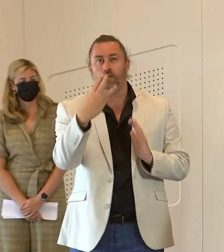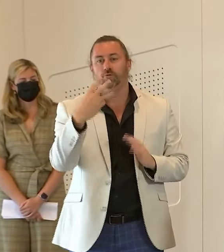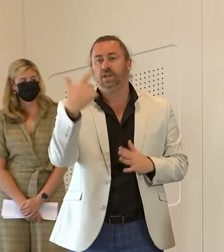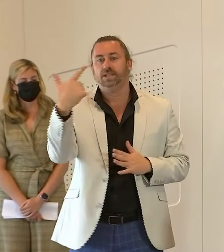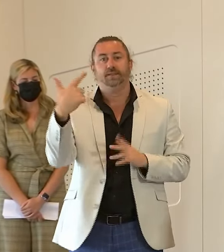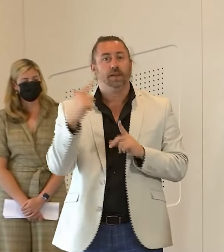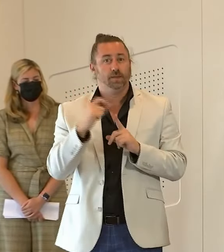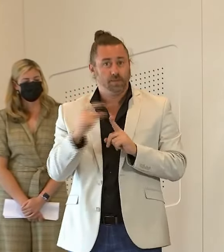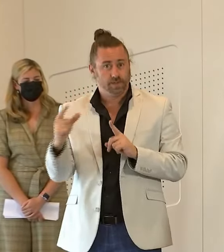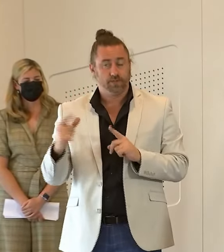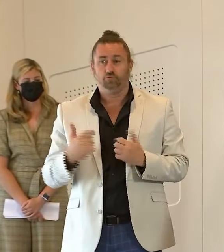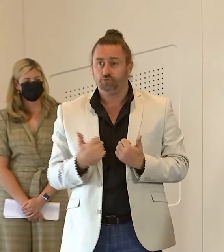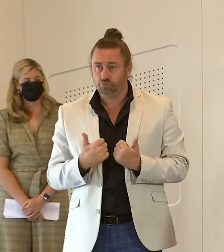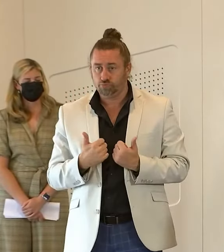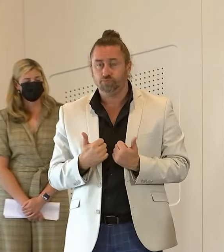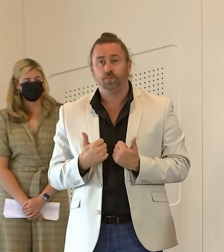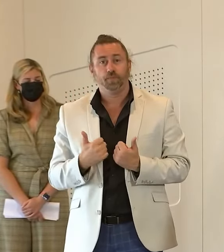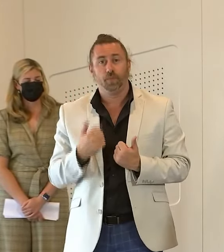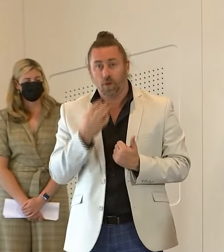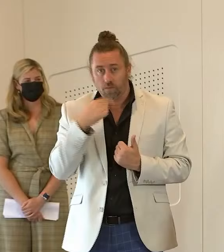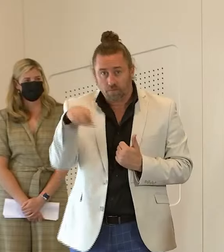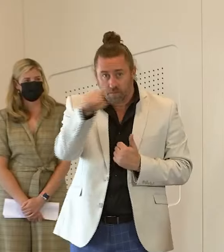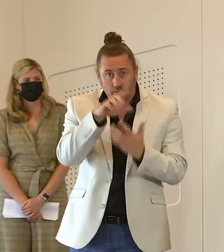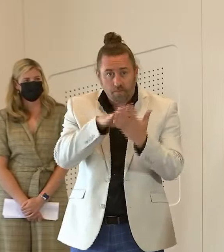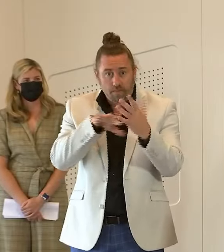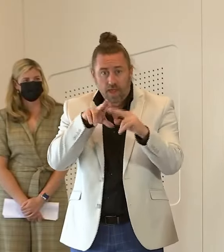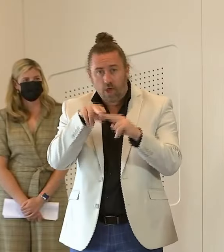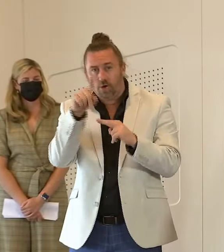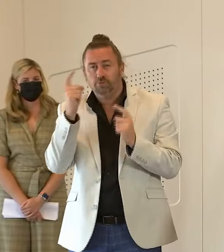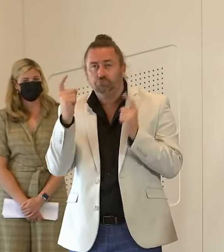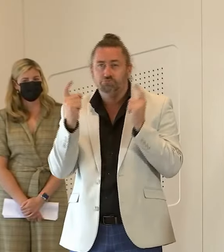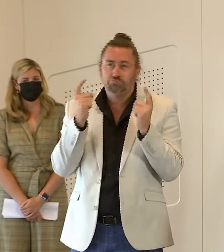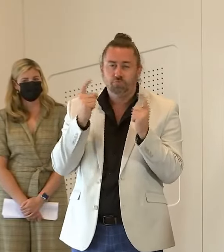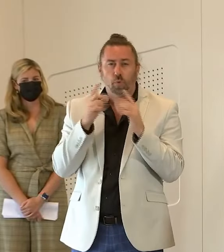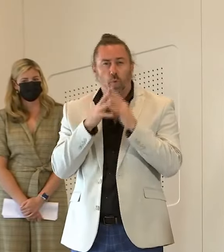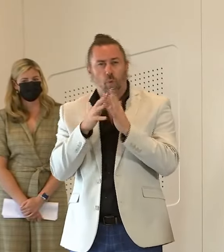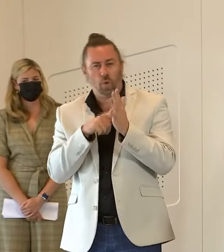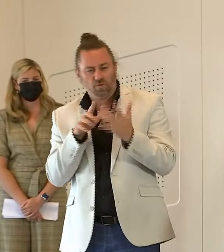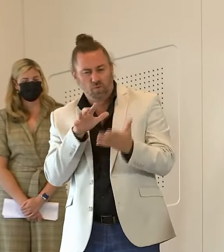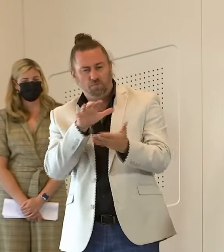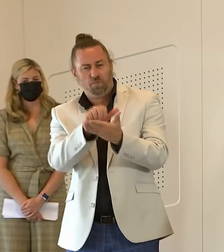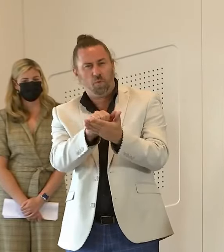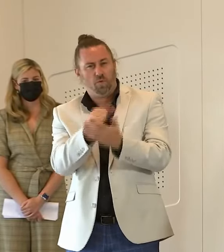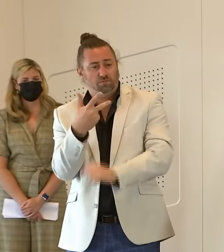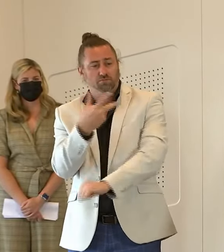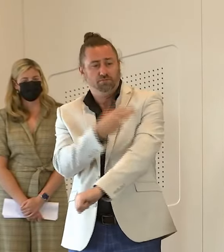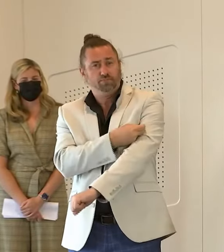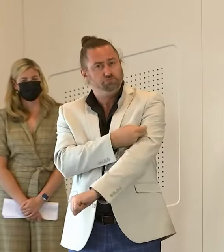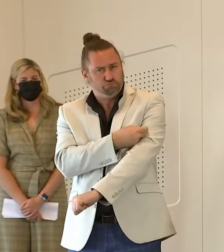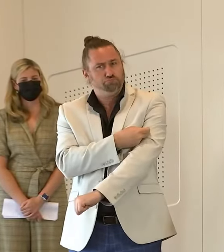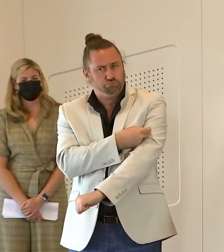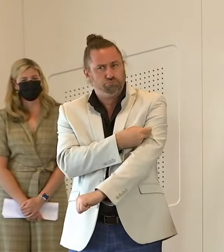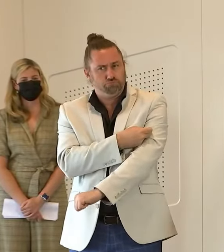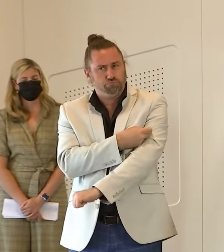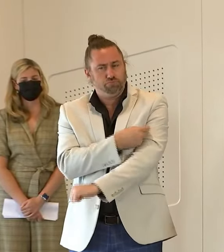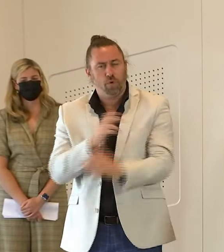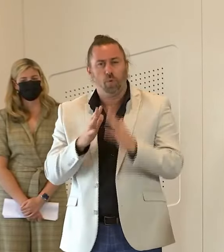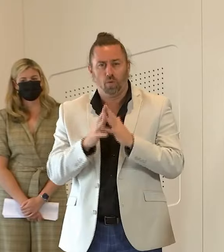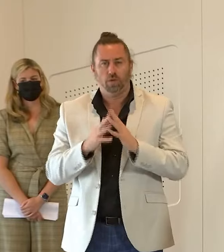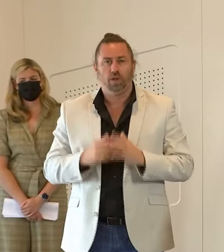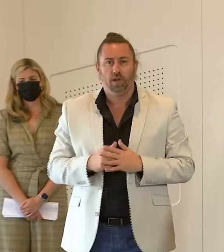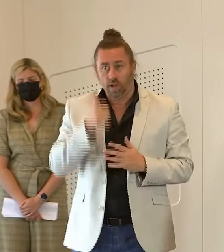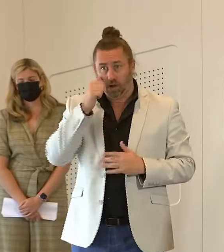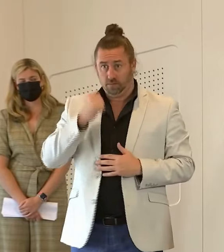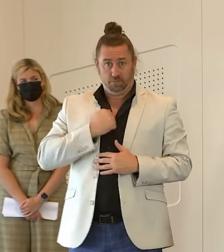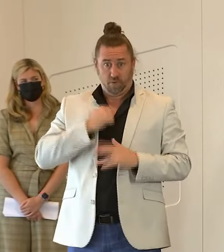and once again can I please urge parents to think about booking their children in to get vaccinated. Look I'm happy to advise